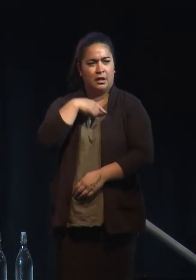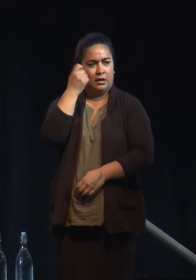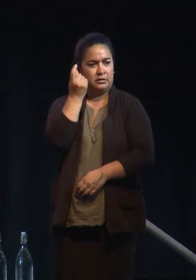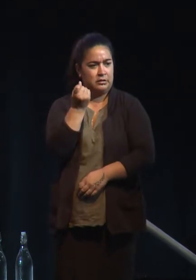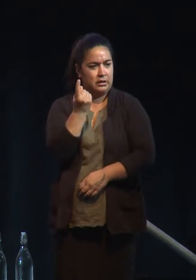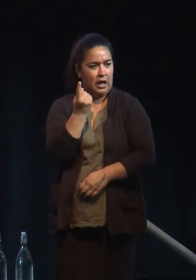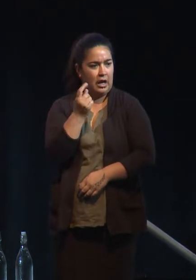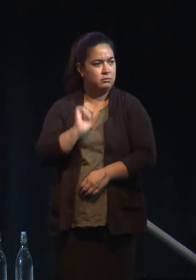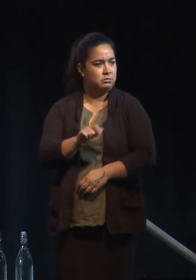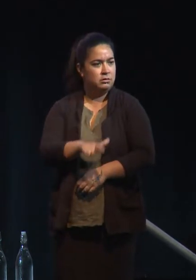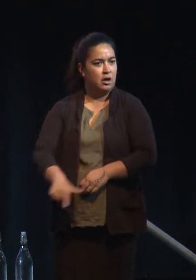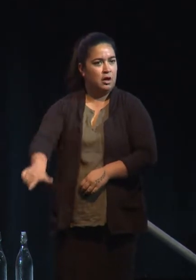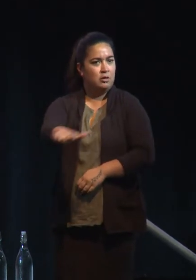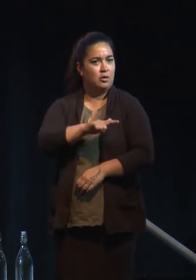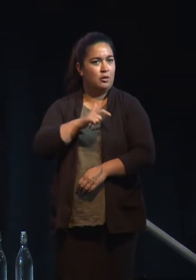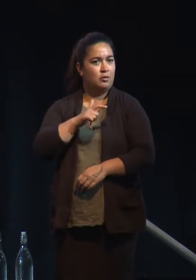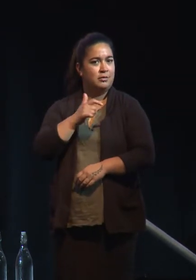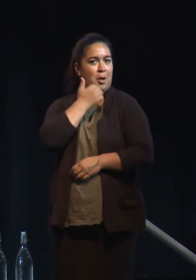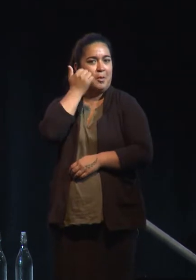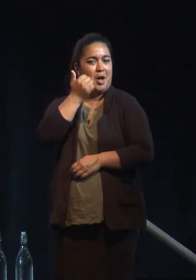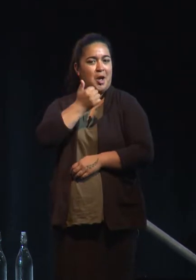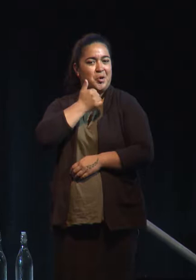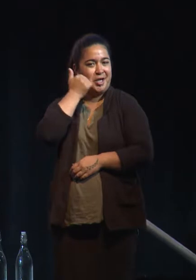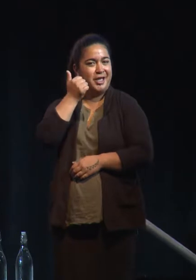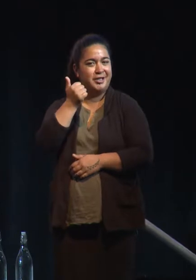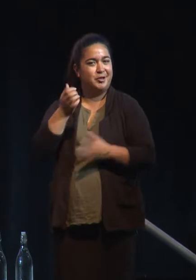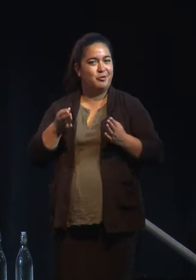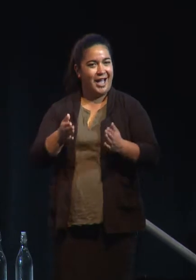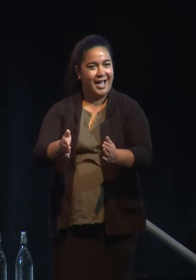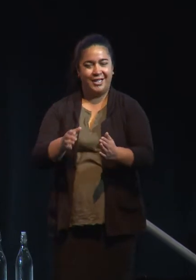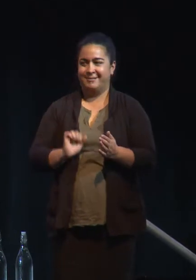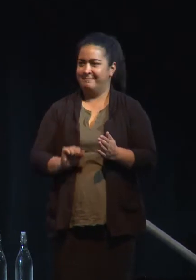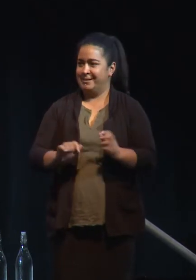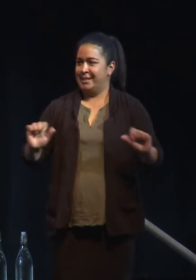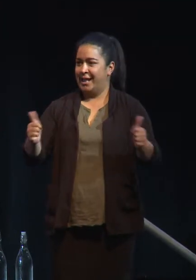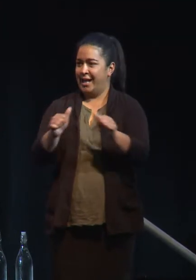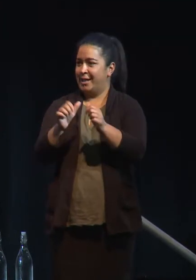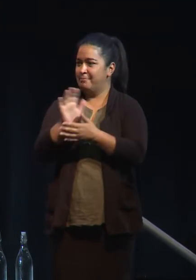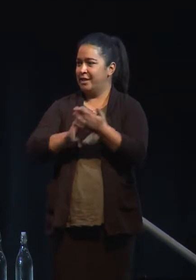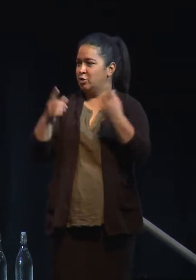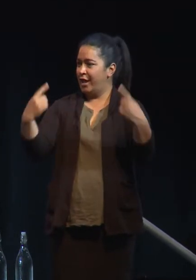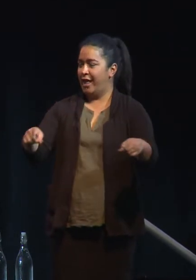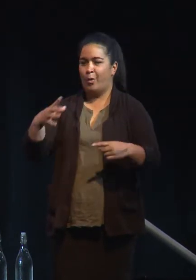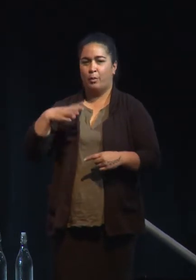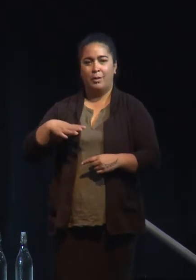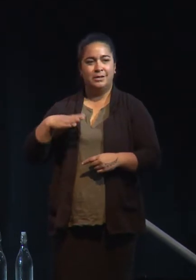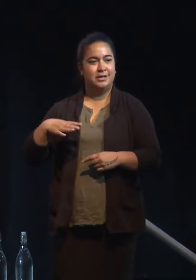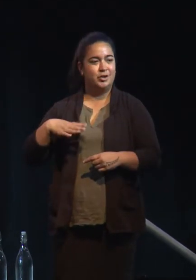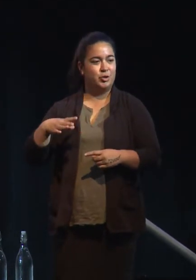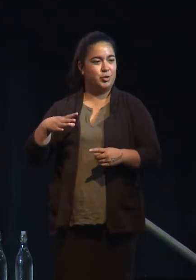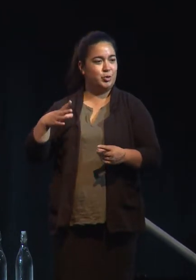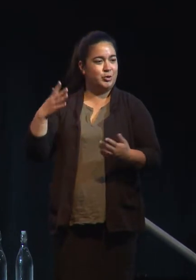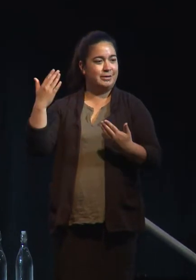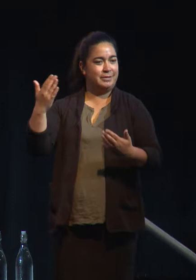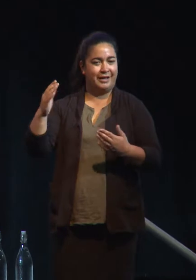Maori practice in Taranaki is to have the women speak first because that makes it